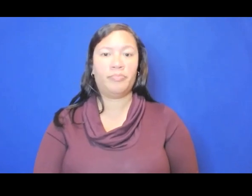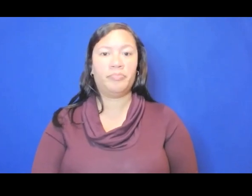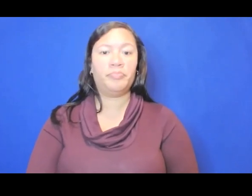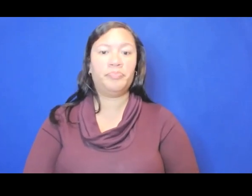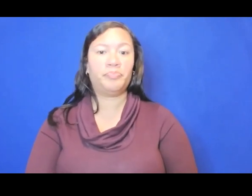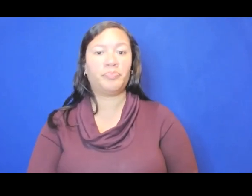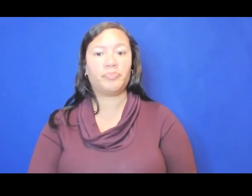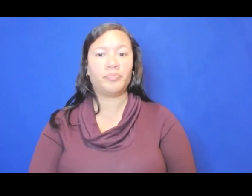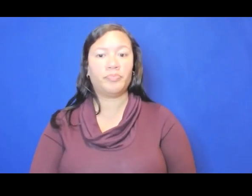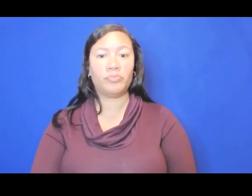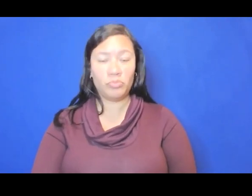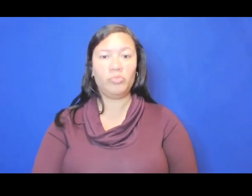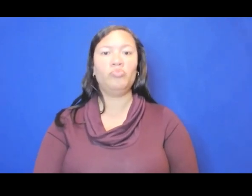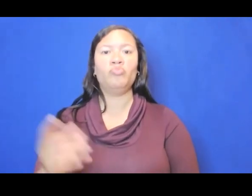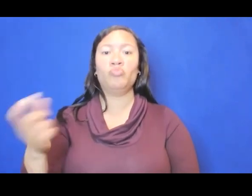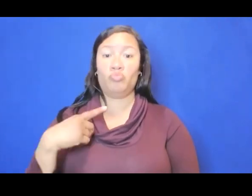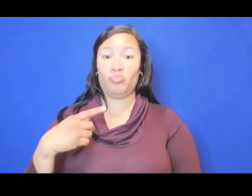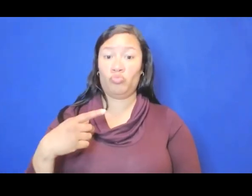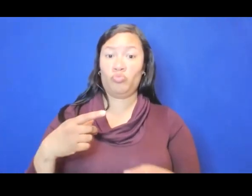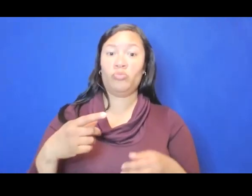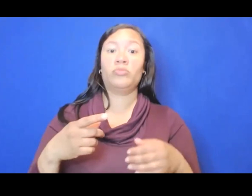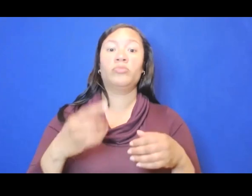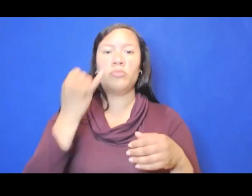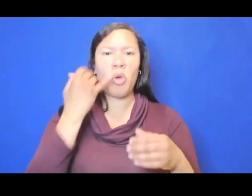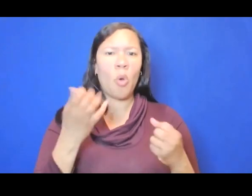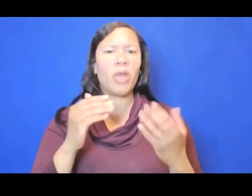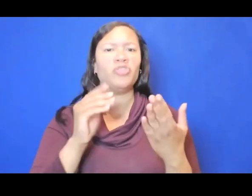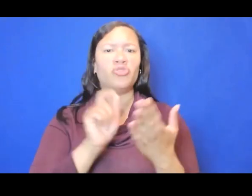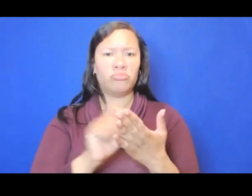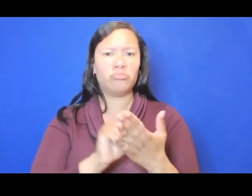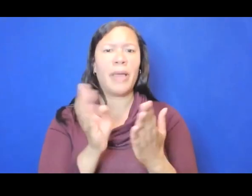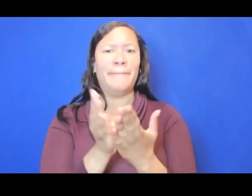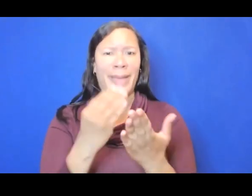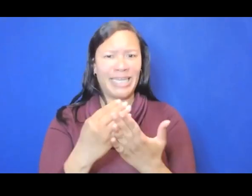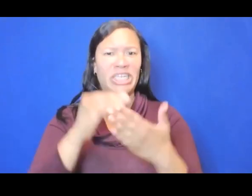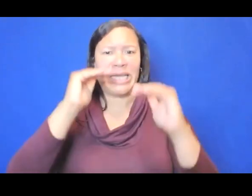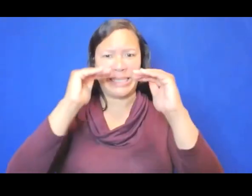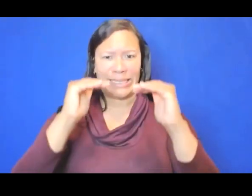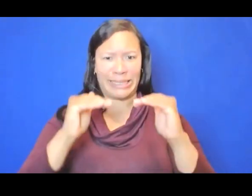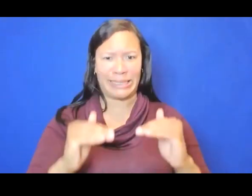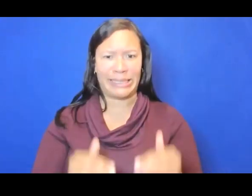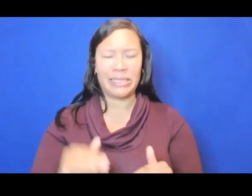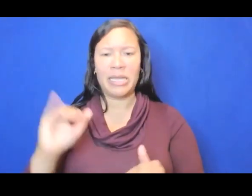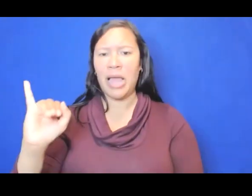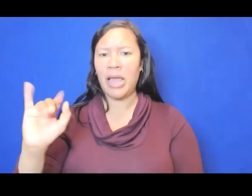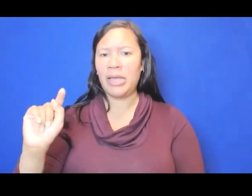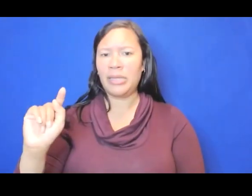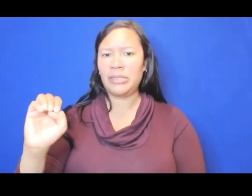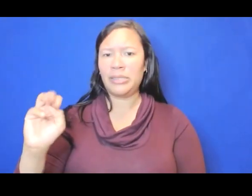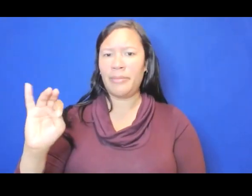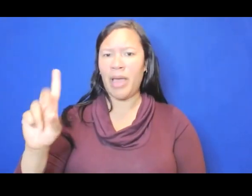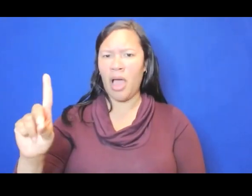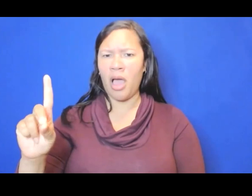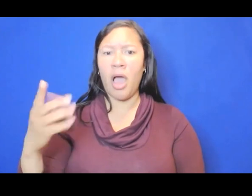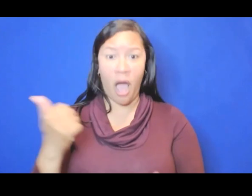Is there assistance for developing an itemized budget? This is a great question. In the application handbook, you'll note that we actually